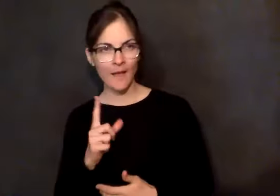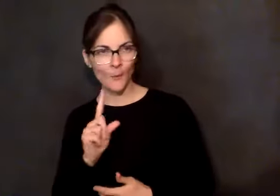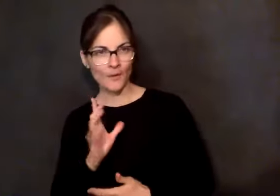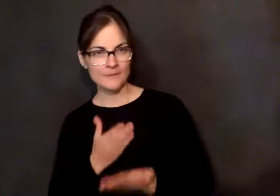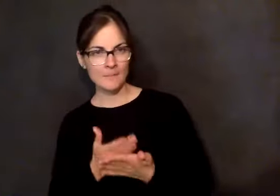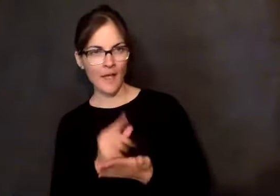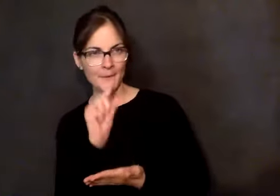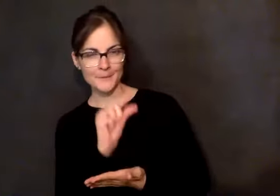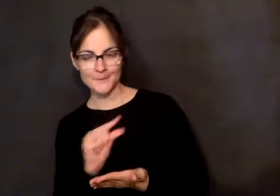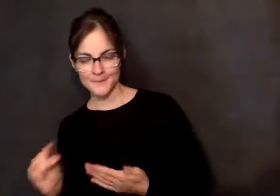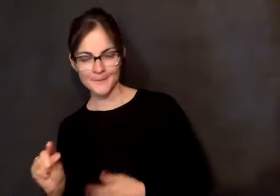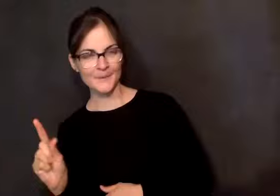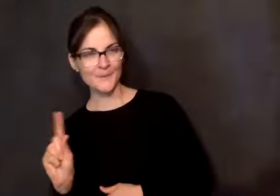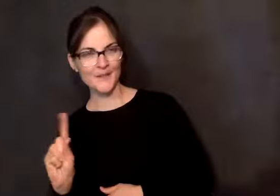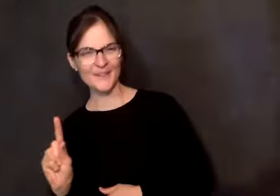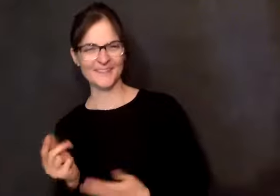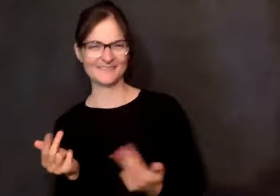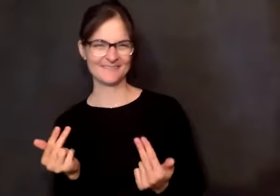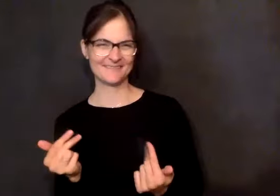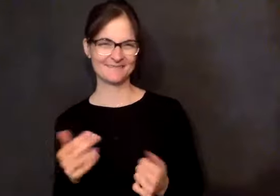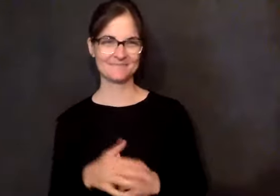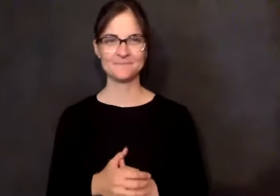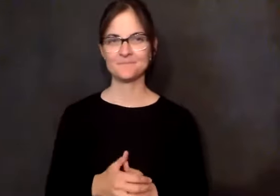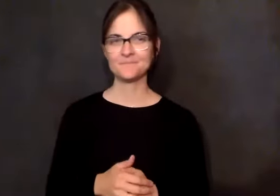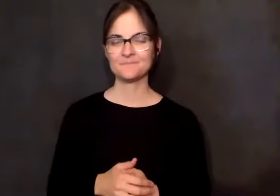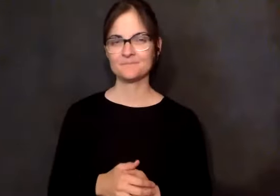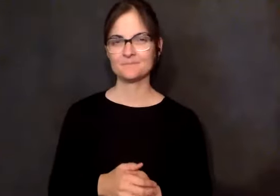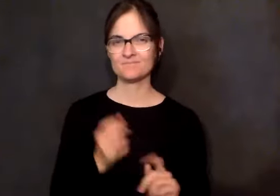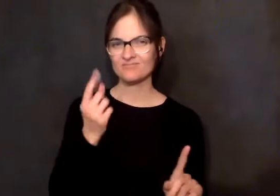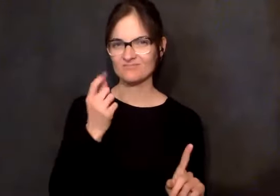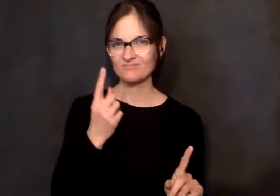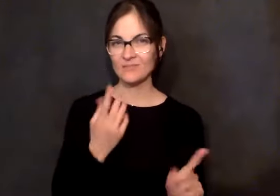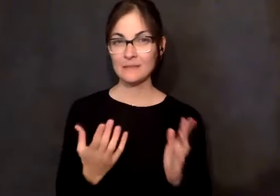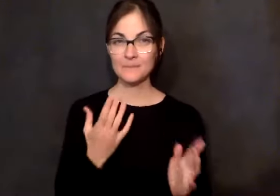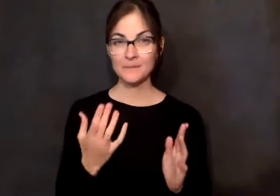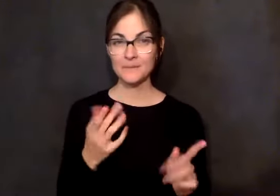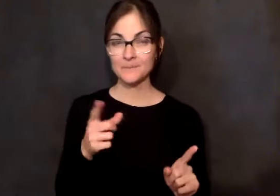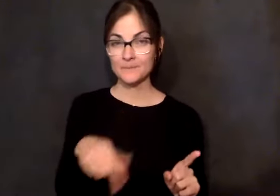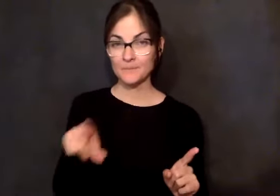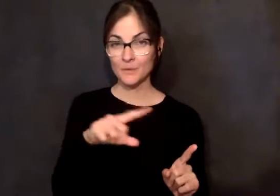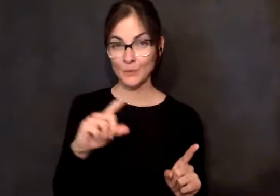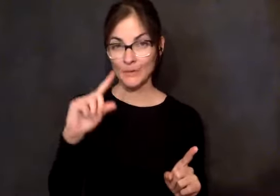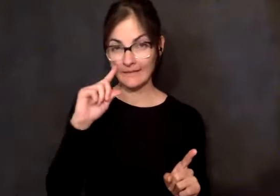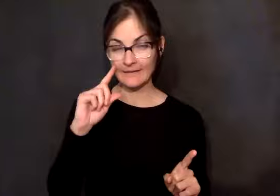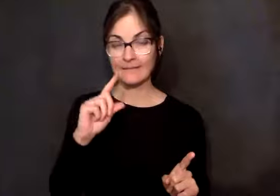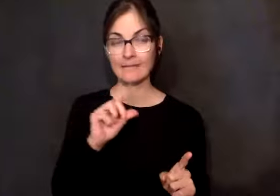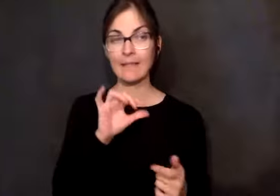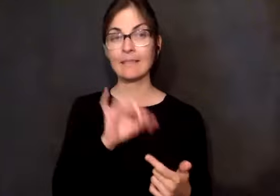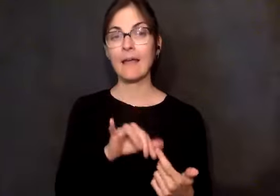But you'd think that that would be the end of it. I did that two more times,